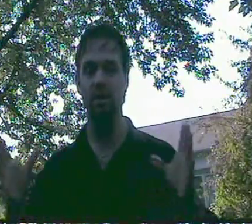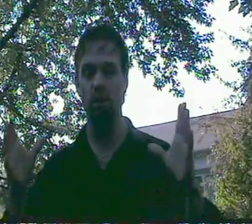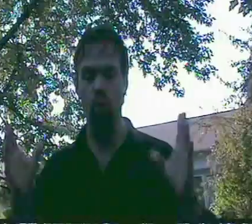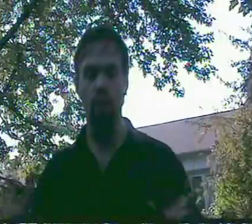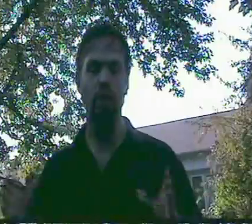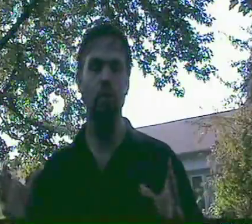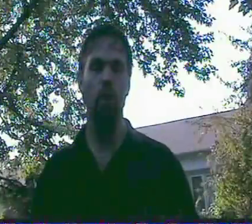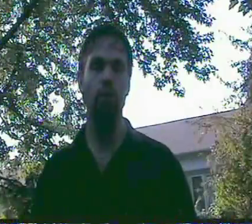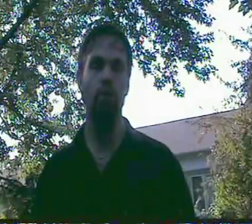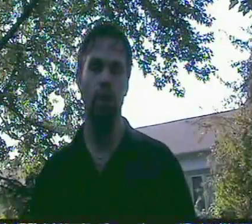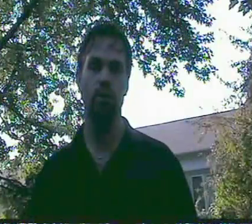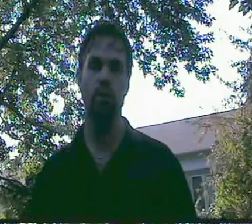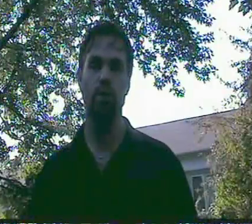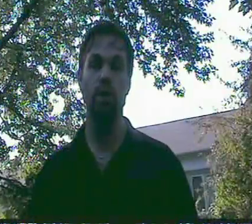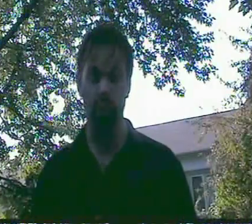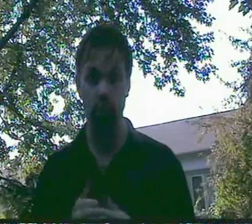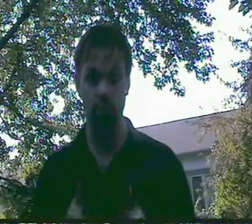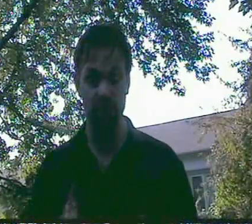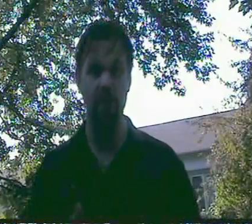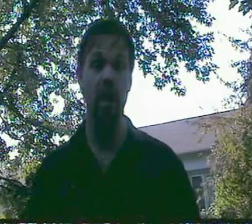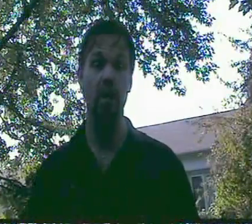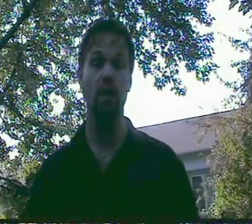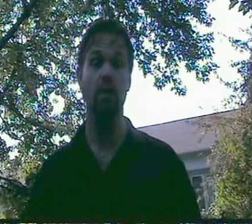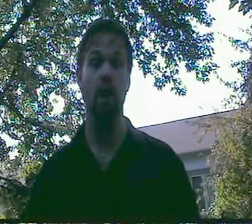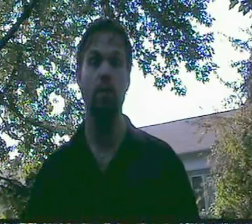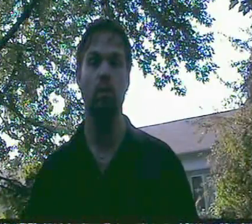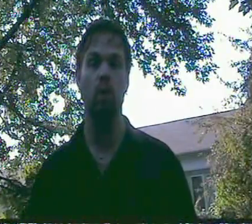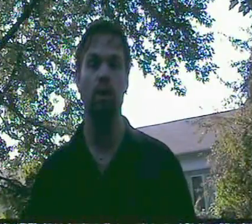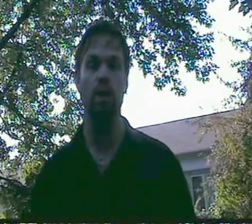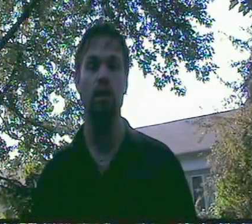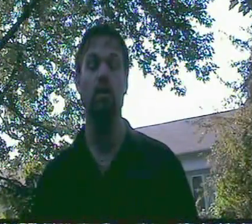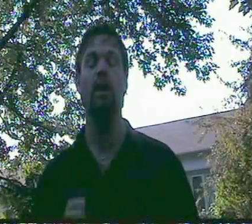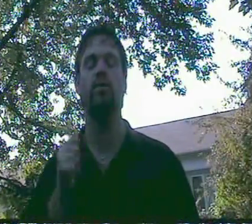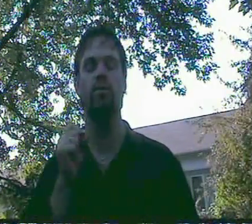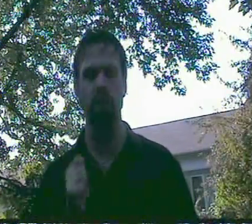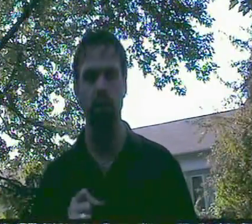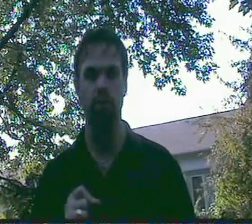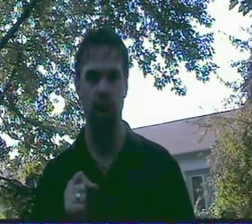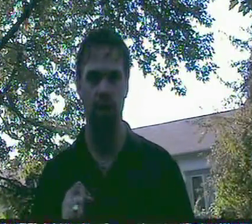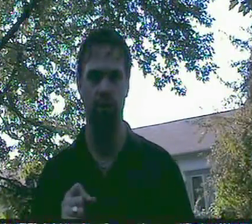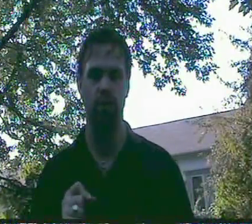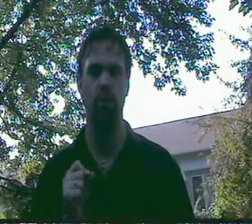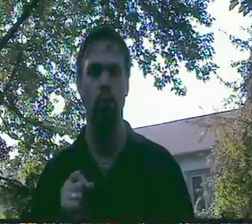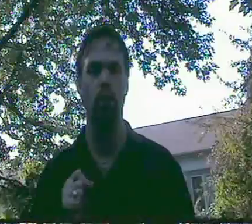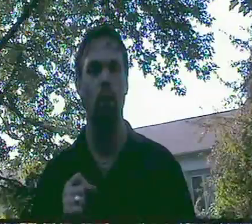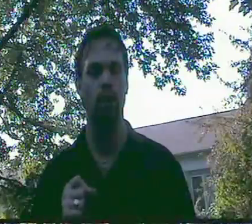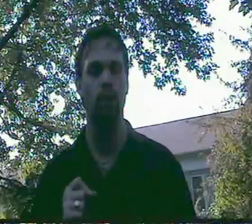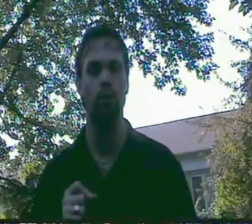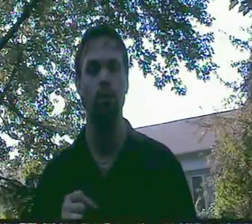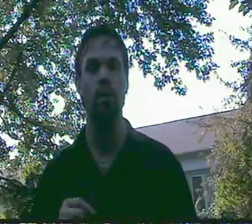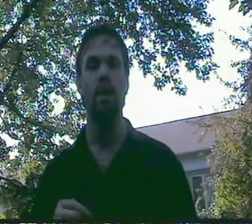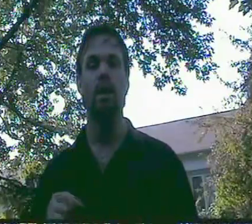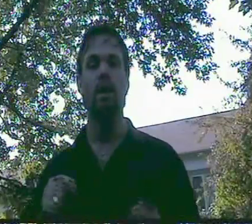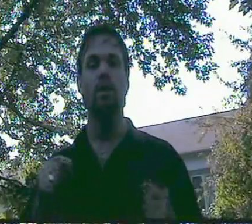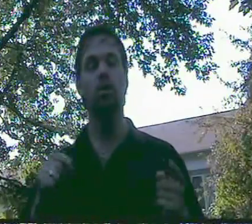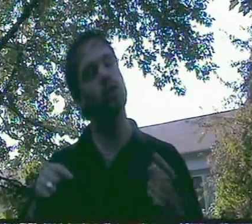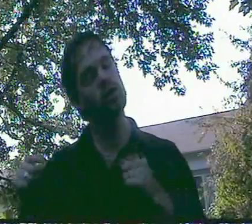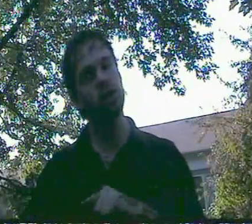greatest wealth transference in history, which is exactly the times we're walking into and very fast who we're walking into them, you can share